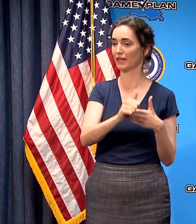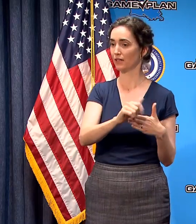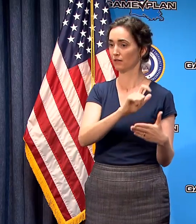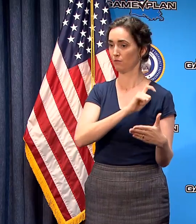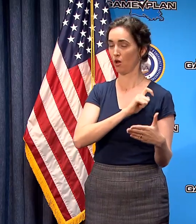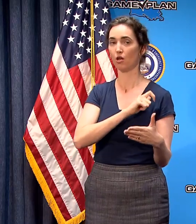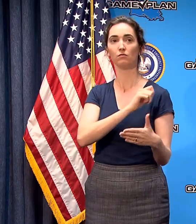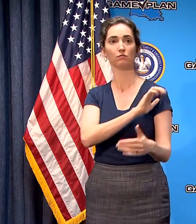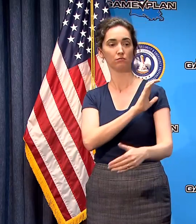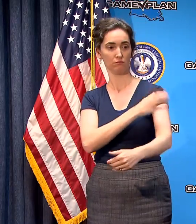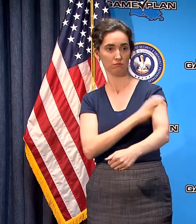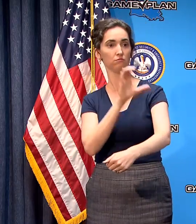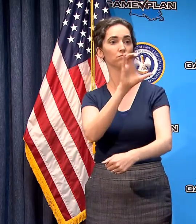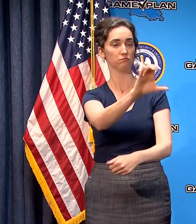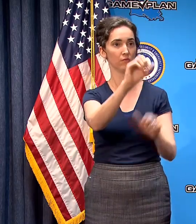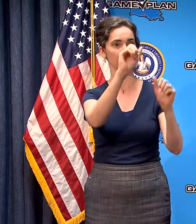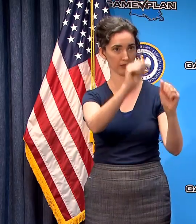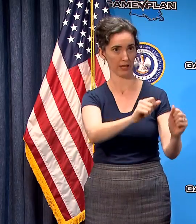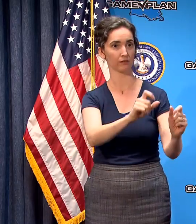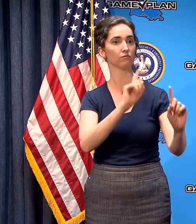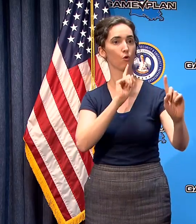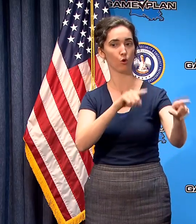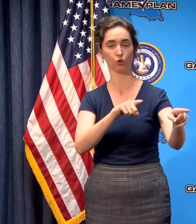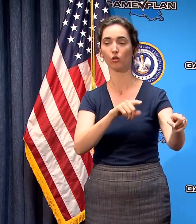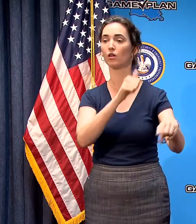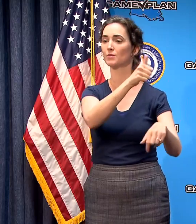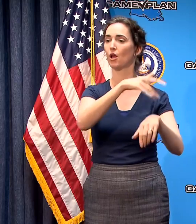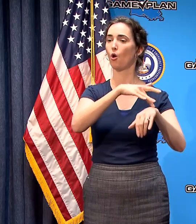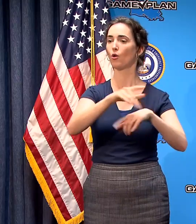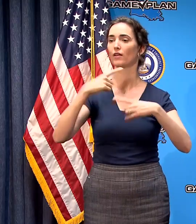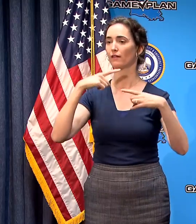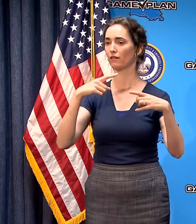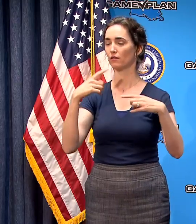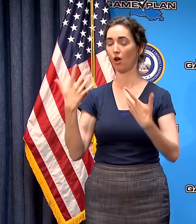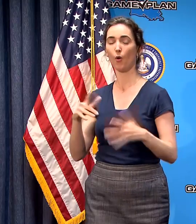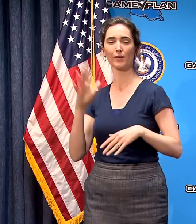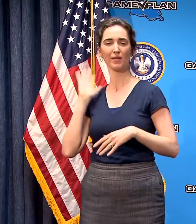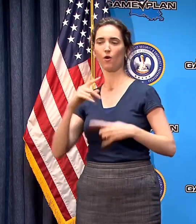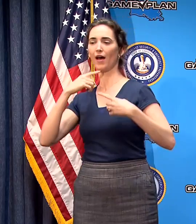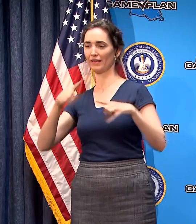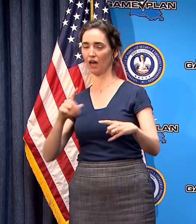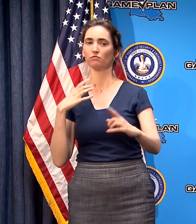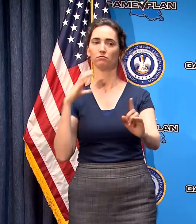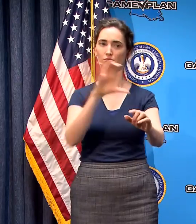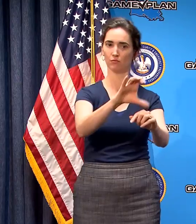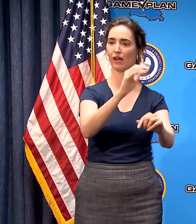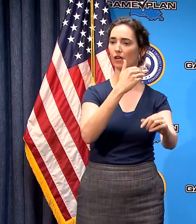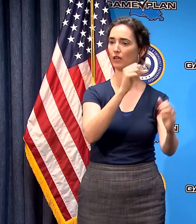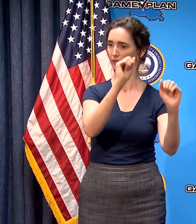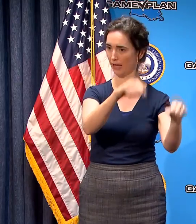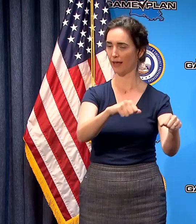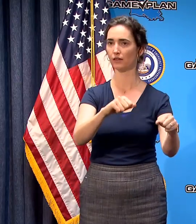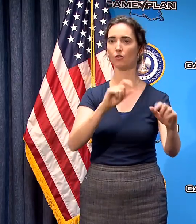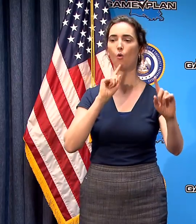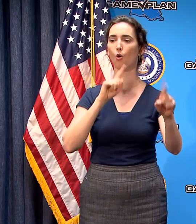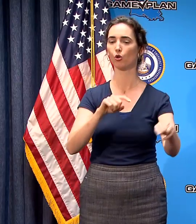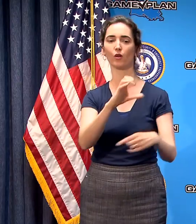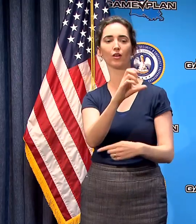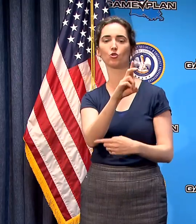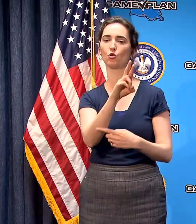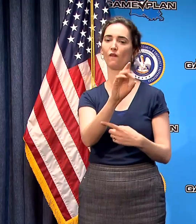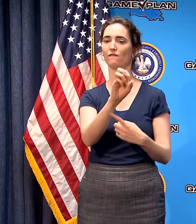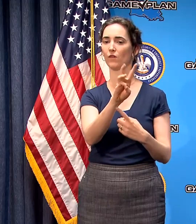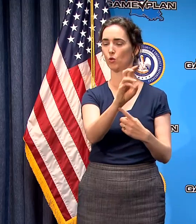authority to do that by virtue of an earlier proclamation because what we want to make sure is that that they can